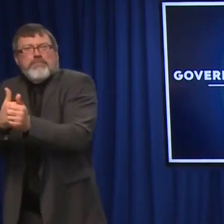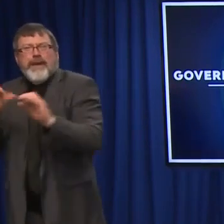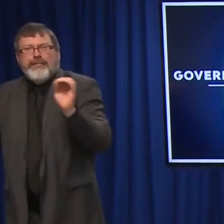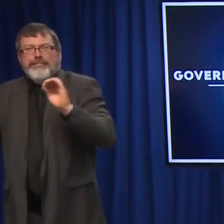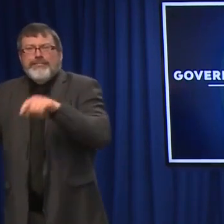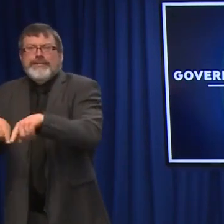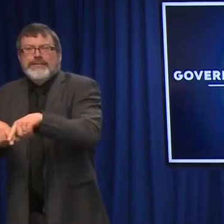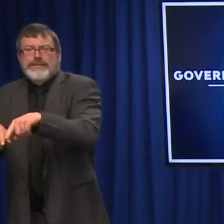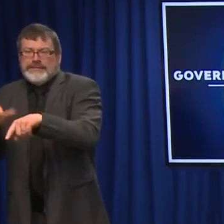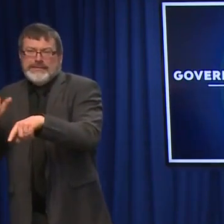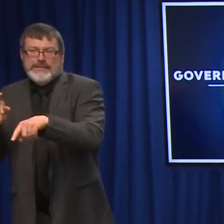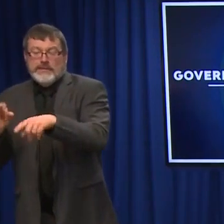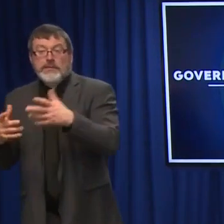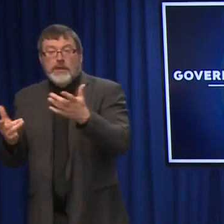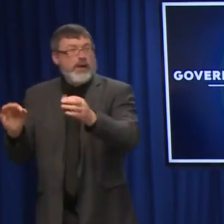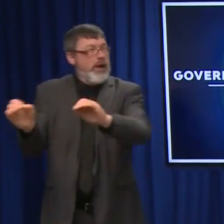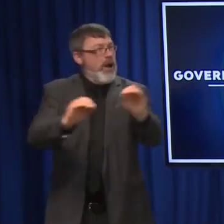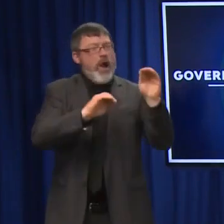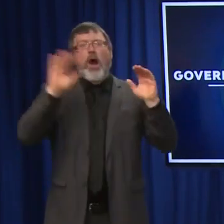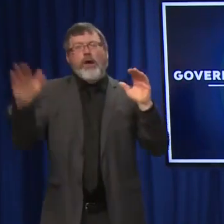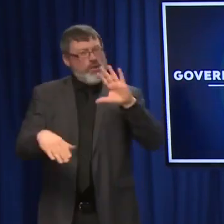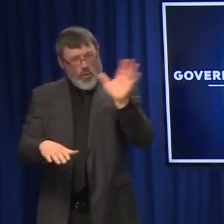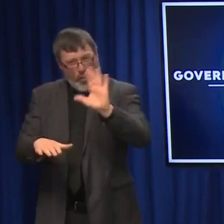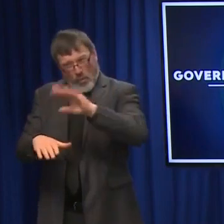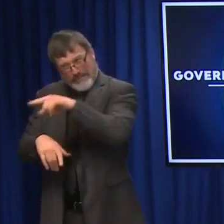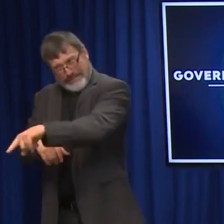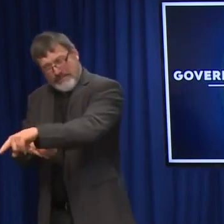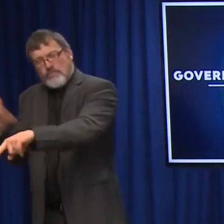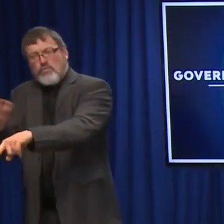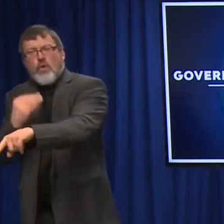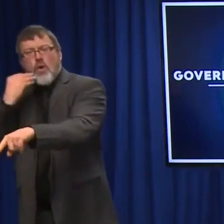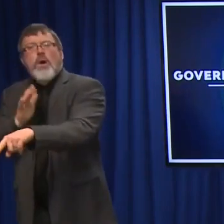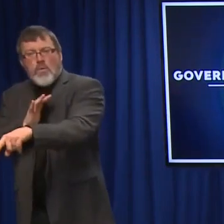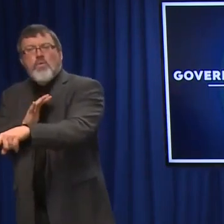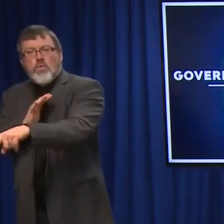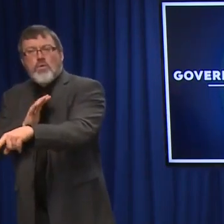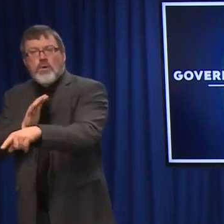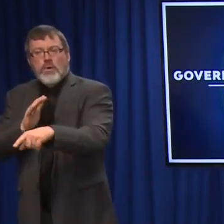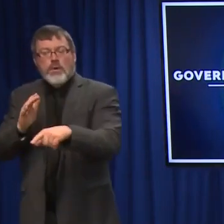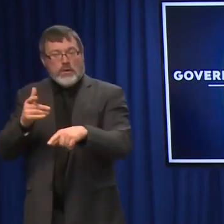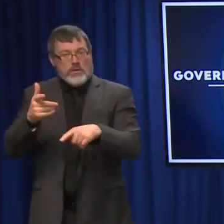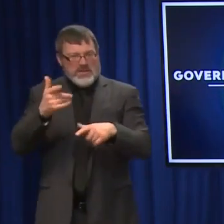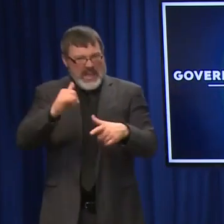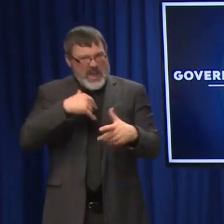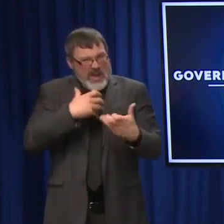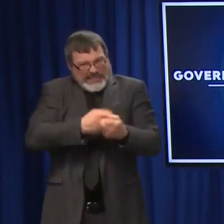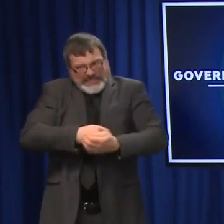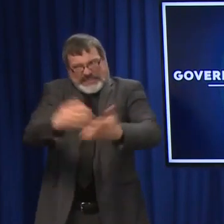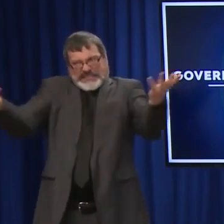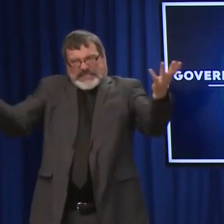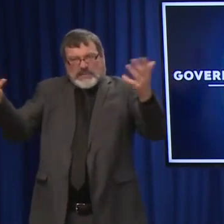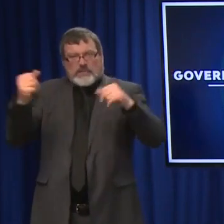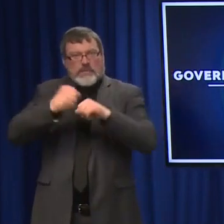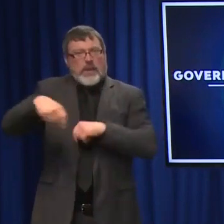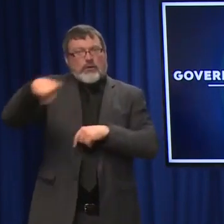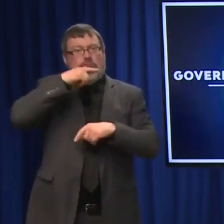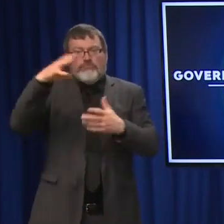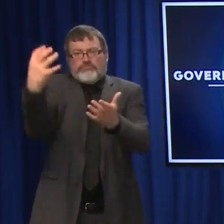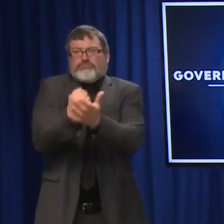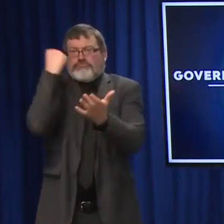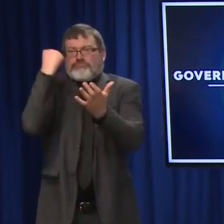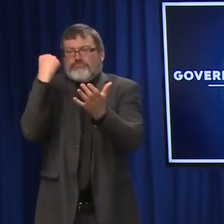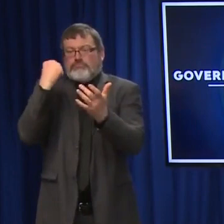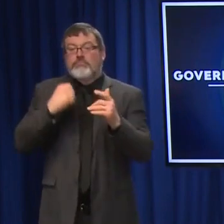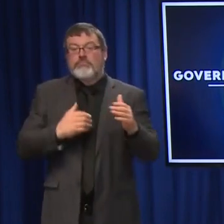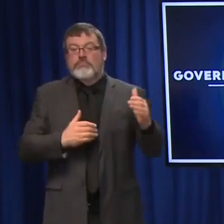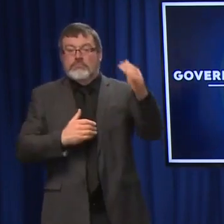is available and it's more important to make the testing available than to not do a test at all, for example. What's the most important thing that